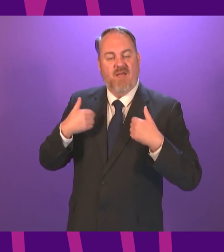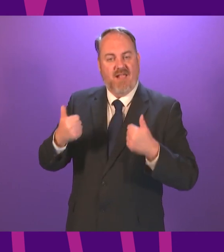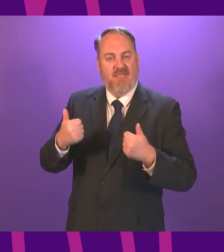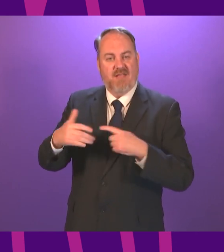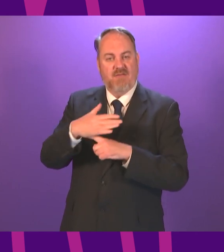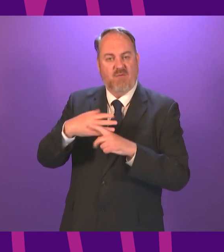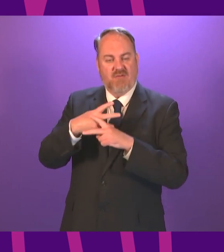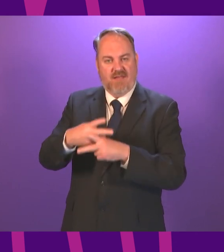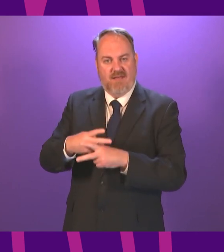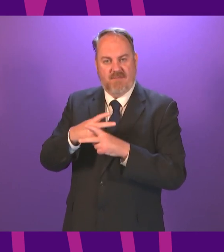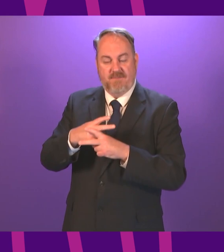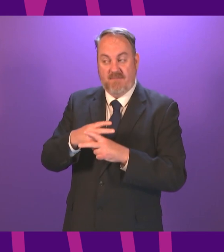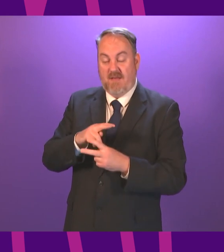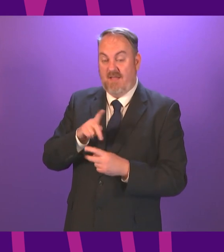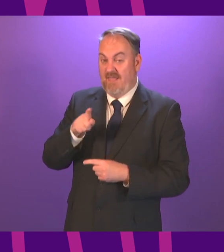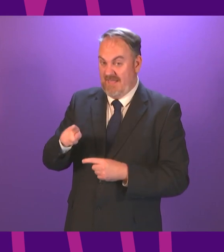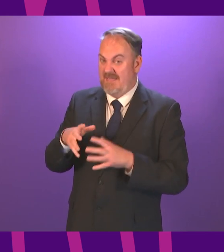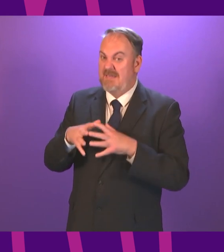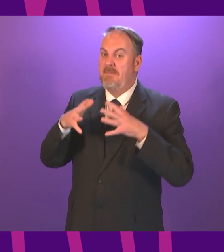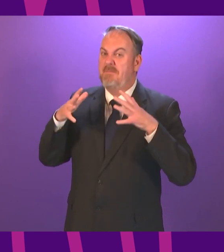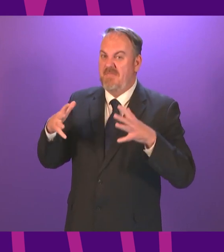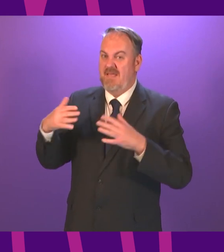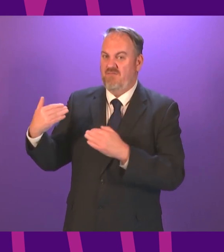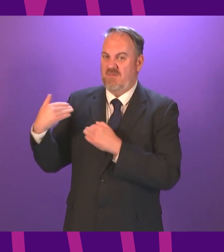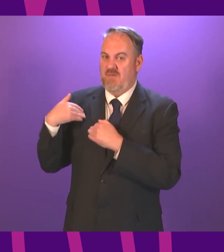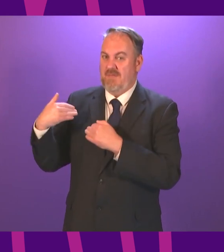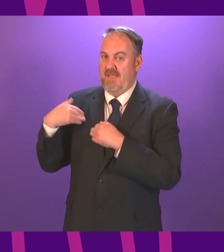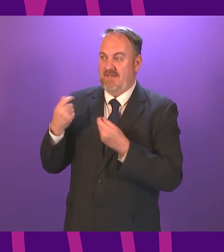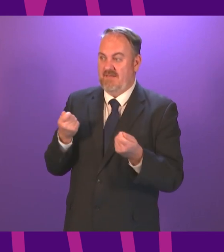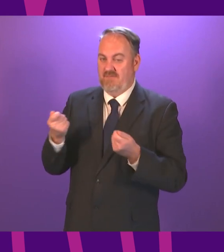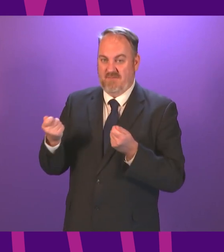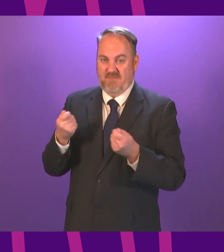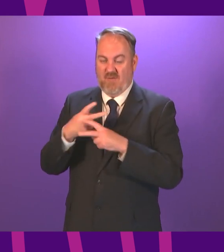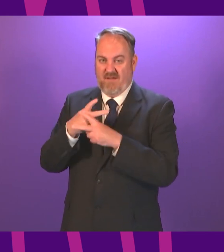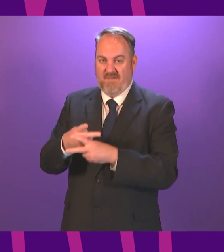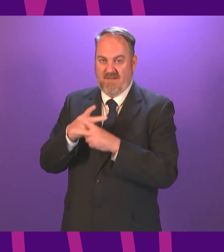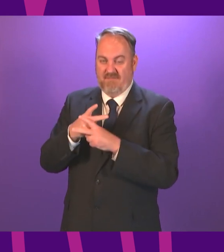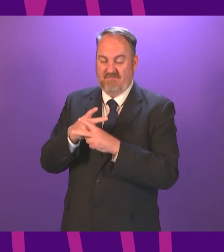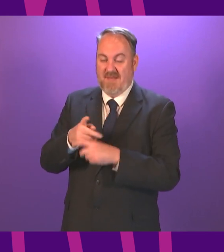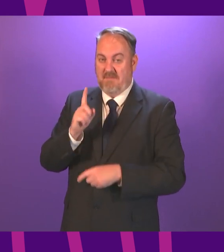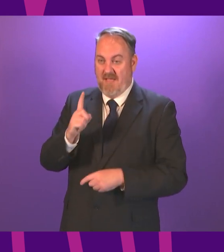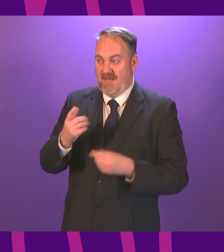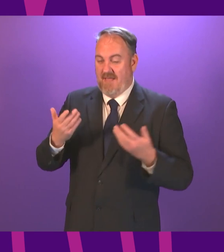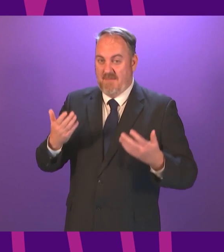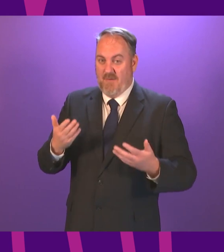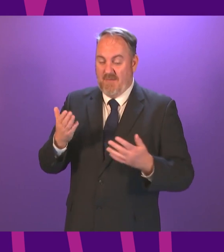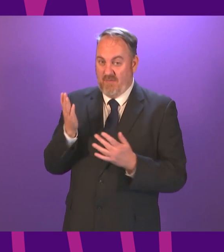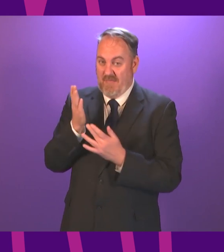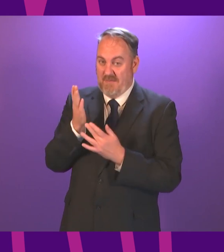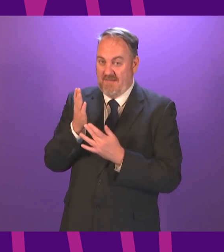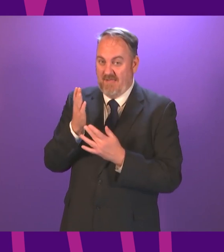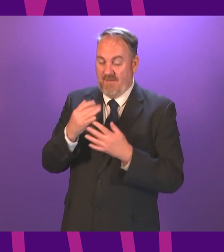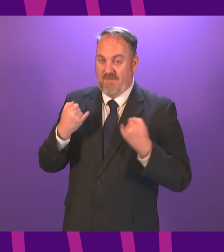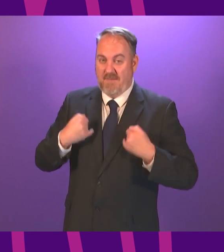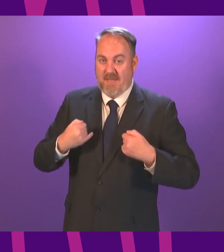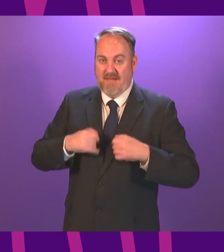this vital portfolio is a huge responsibility in normal circumstances but to do so as Scotland remains amidst the global pandemic